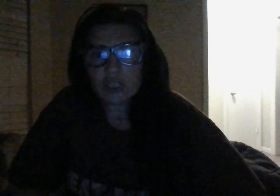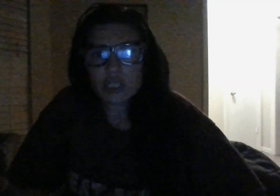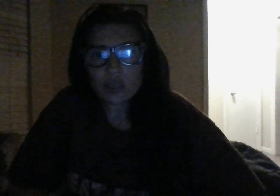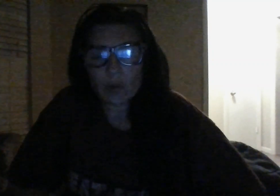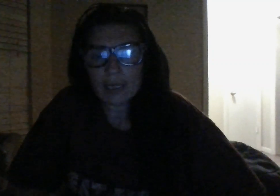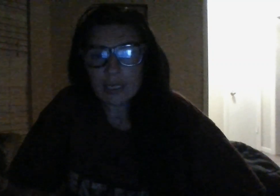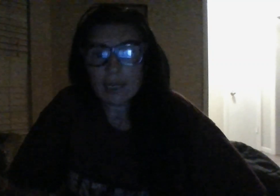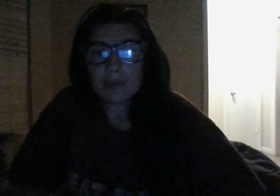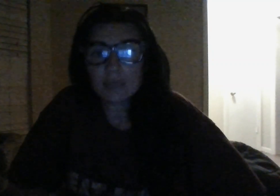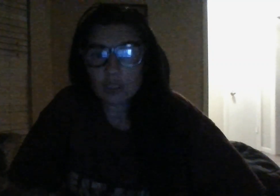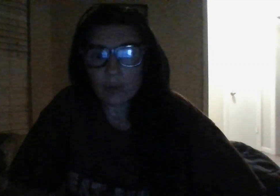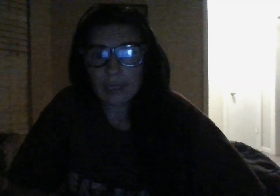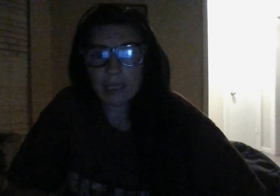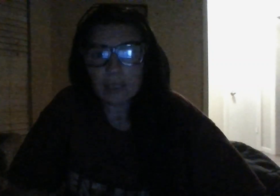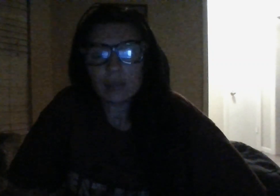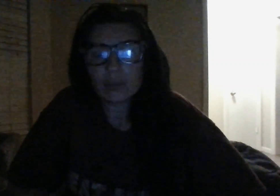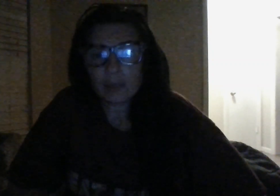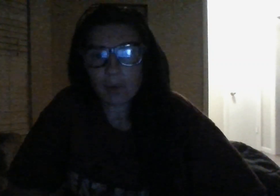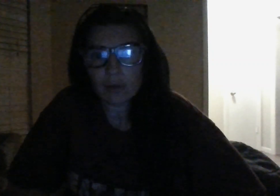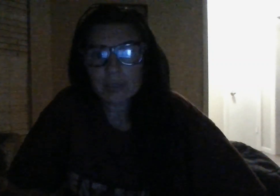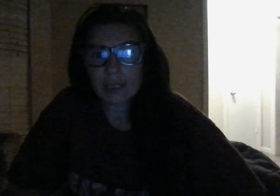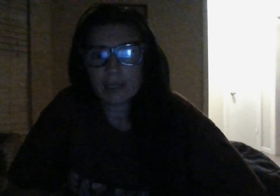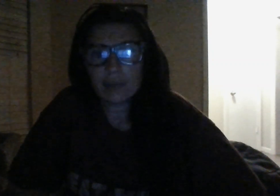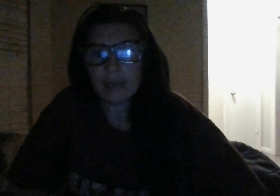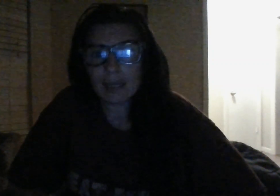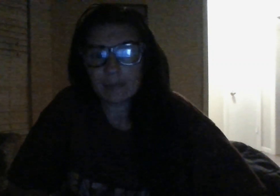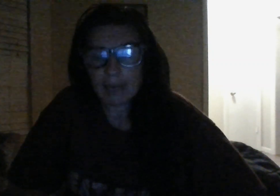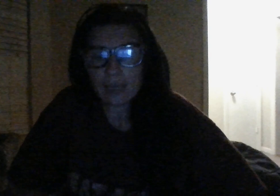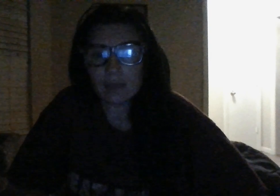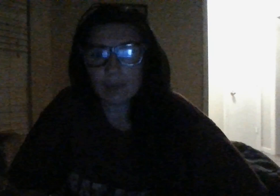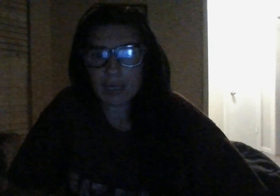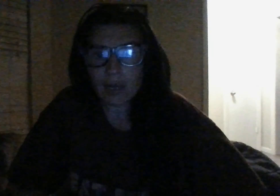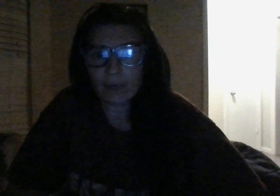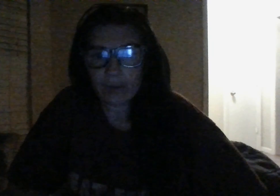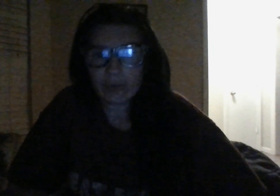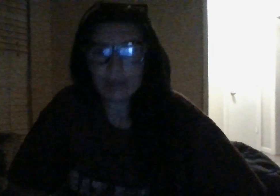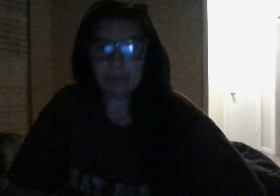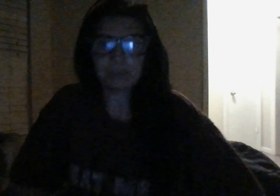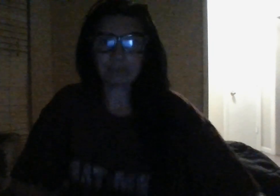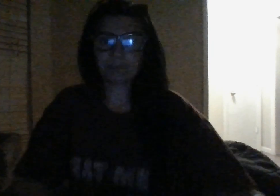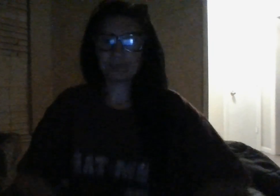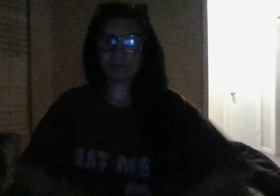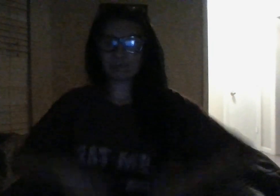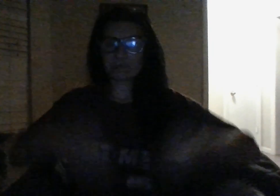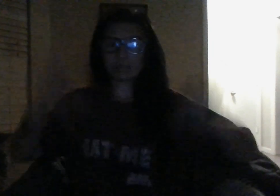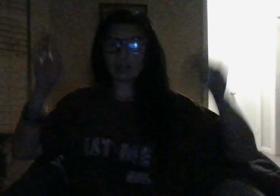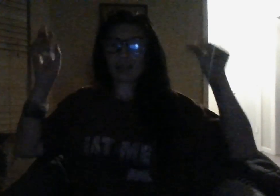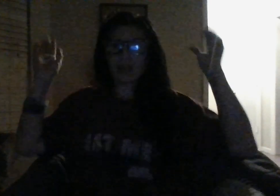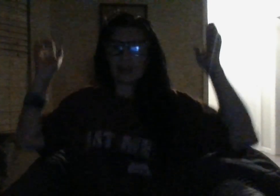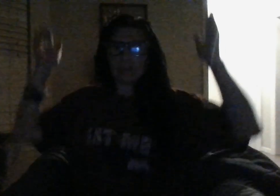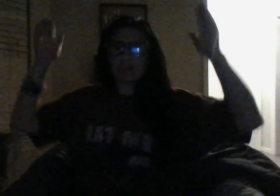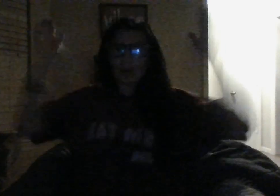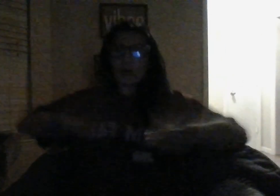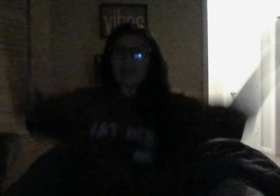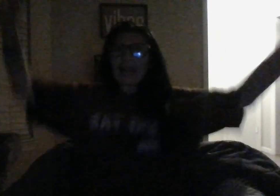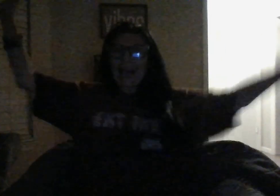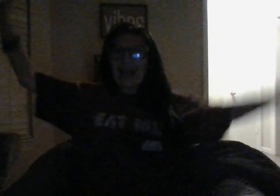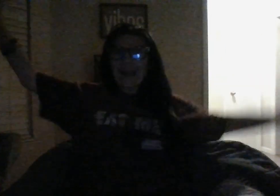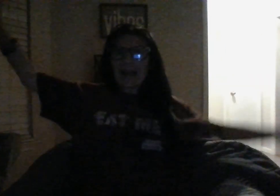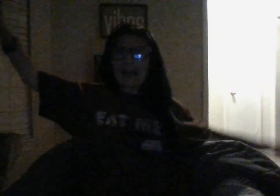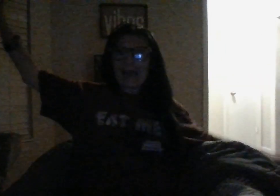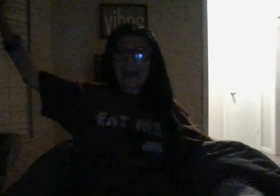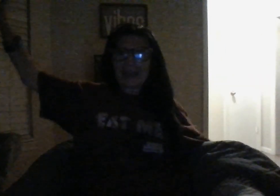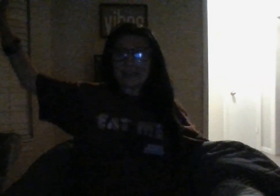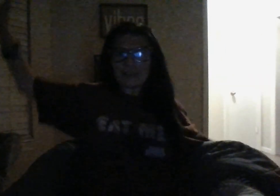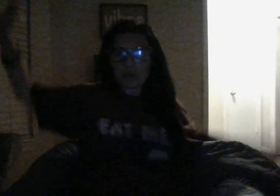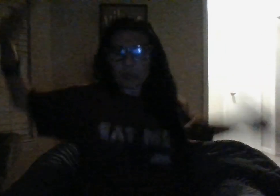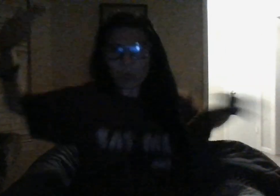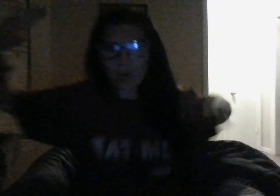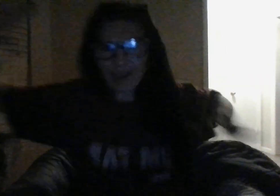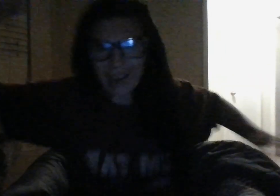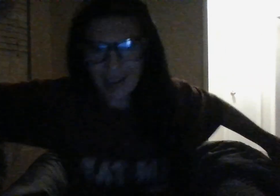events she's going to end up suing the person that made the money off of it booyah whoa